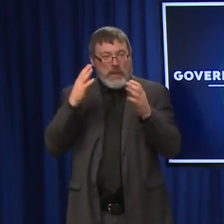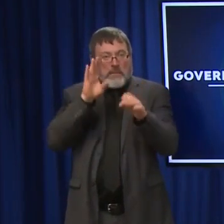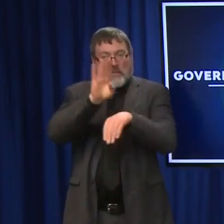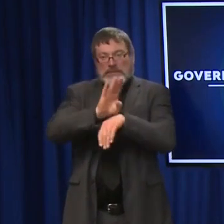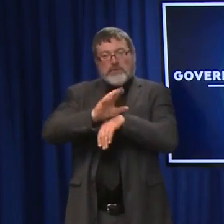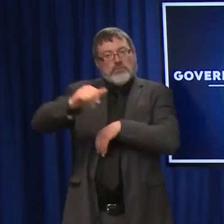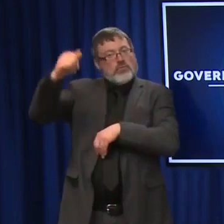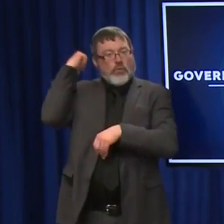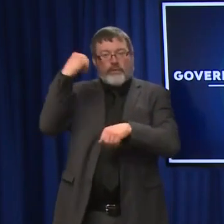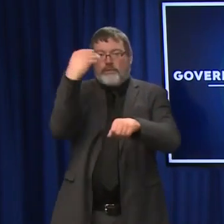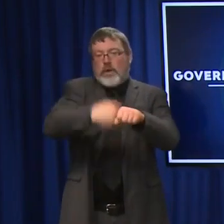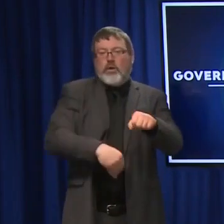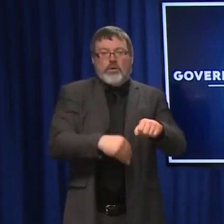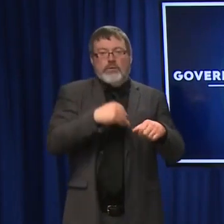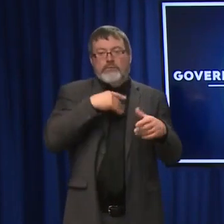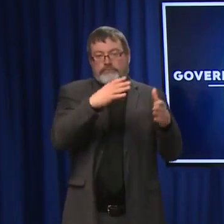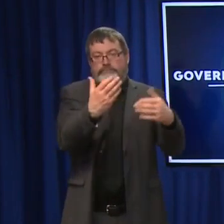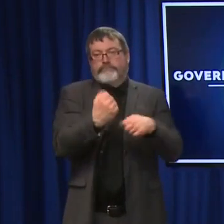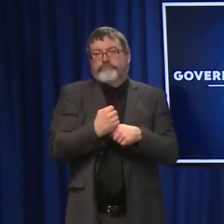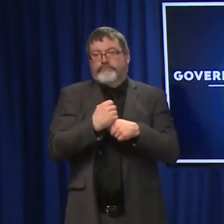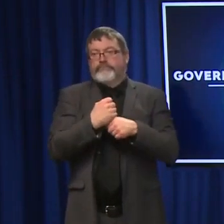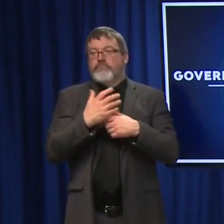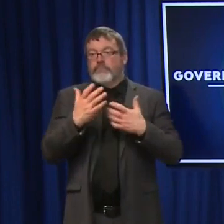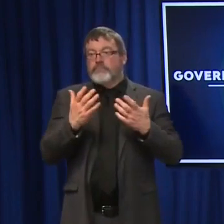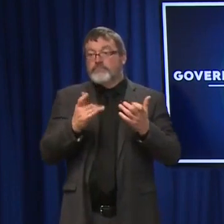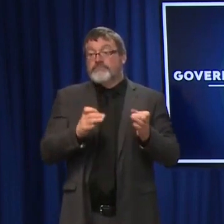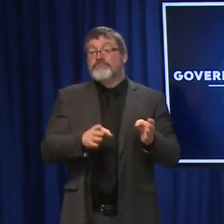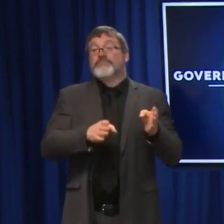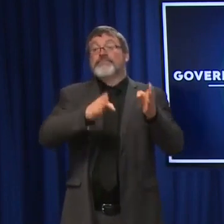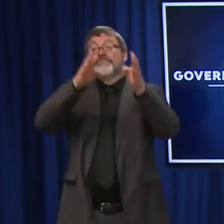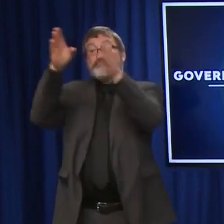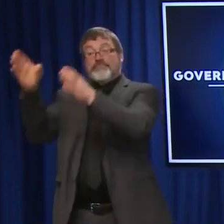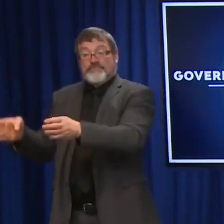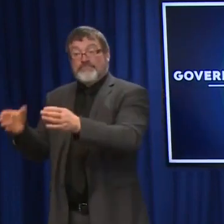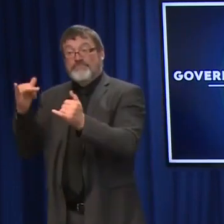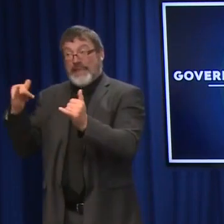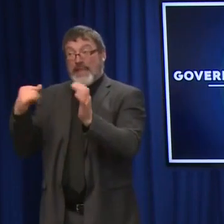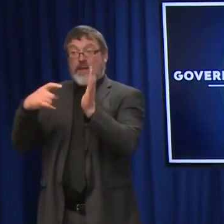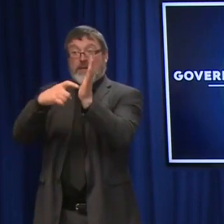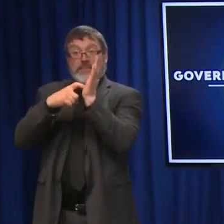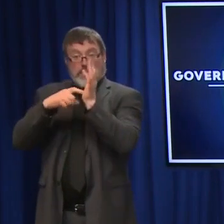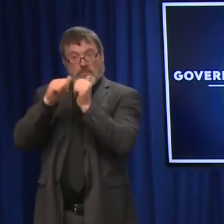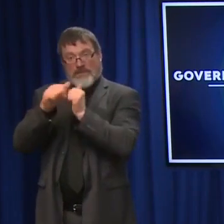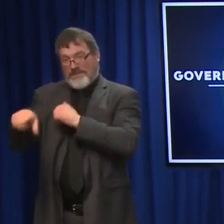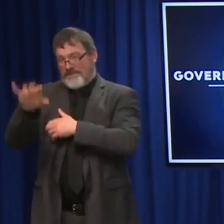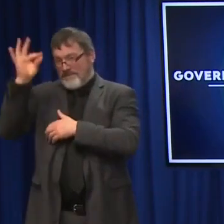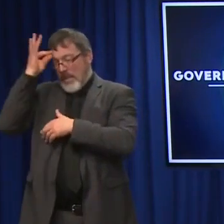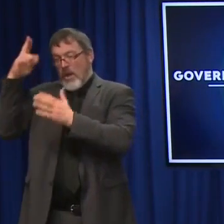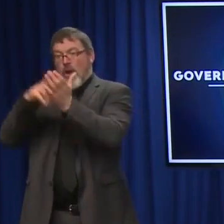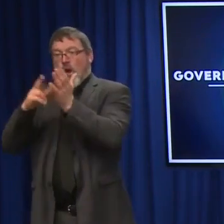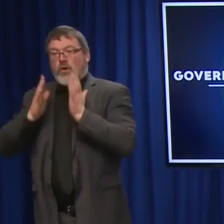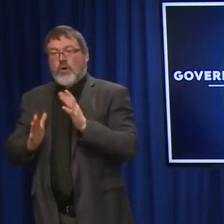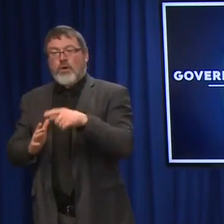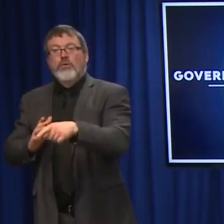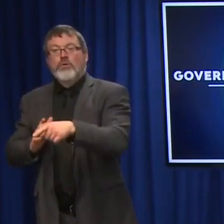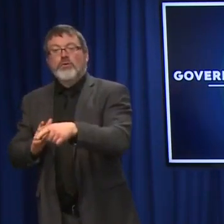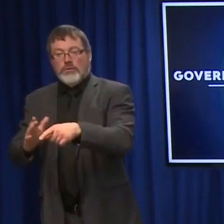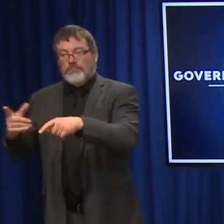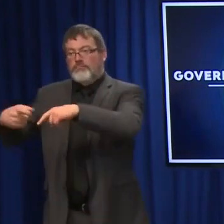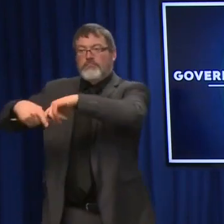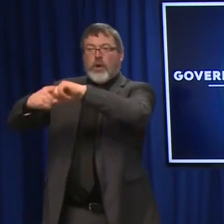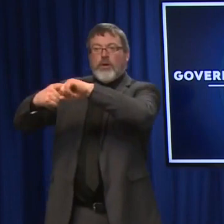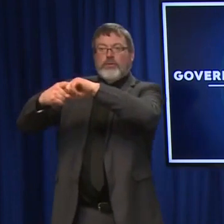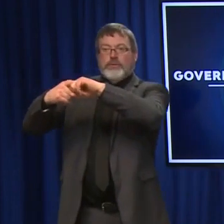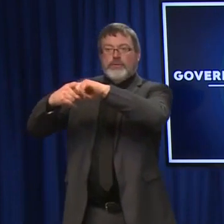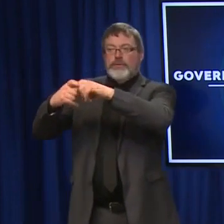contractor mandate that has now, I believe, been paused by the courts at the very last minute. Again, creating a lot of confusion in the system.